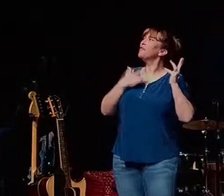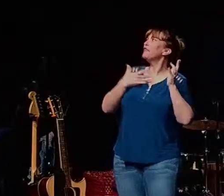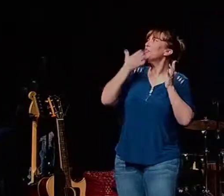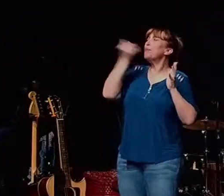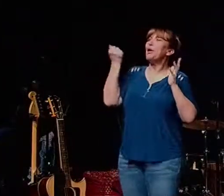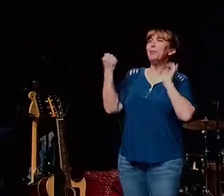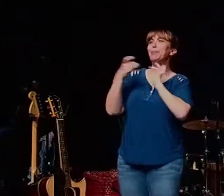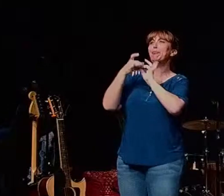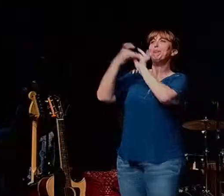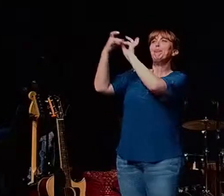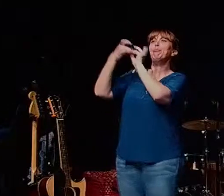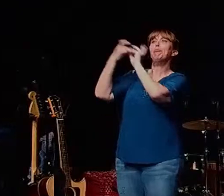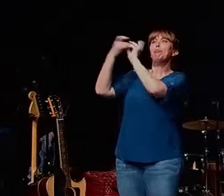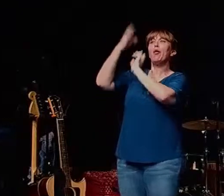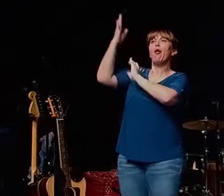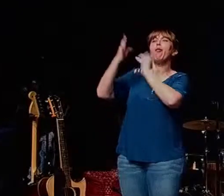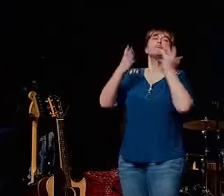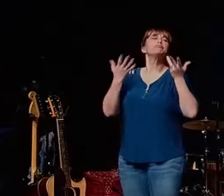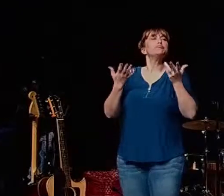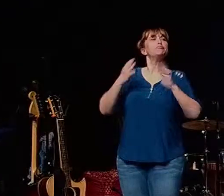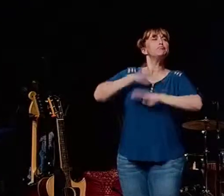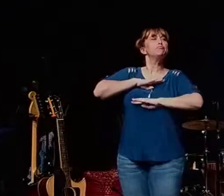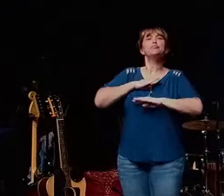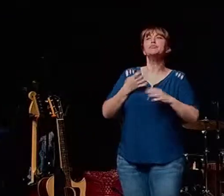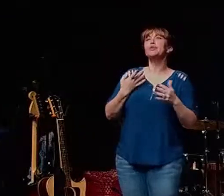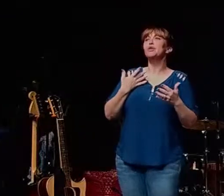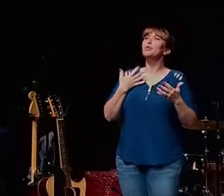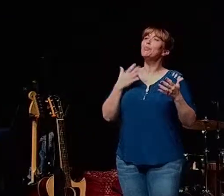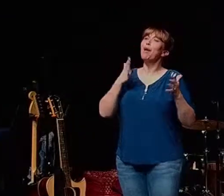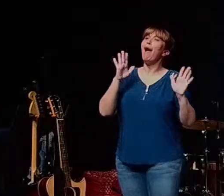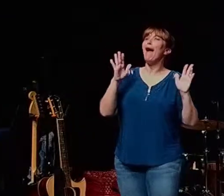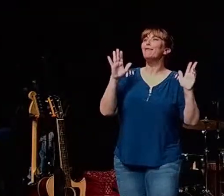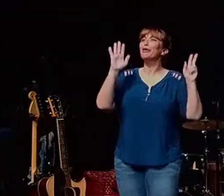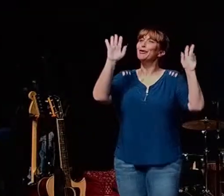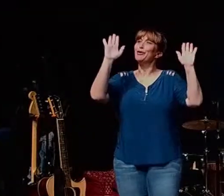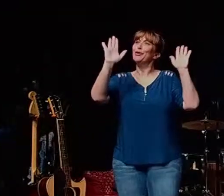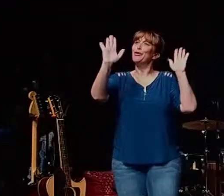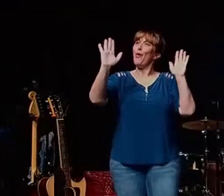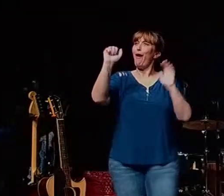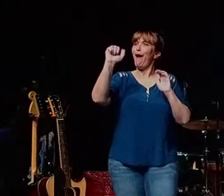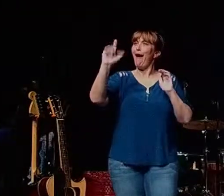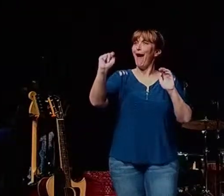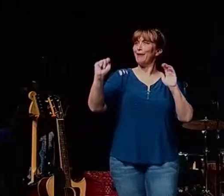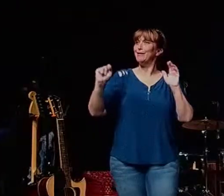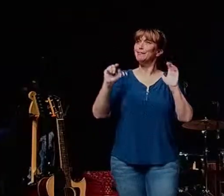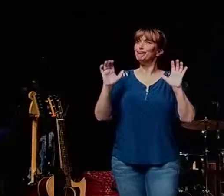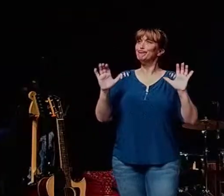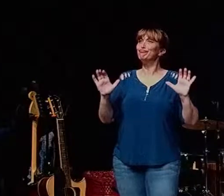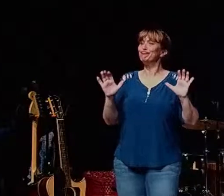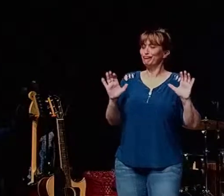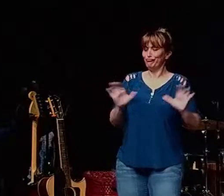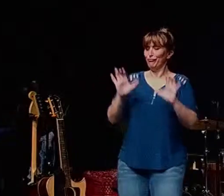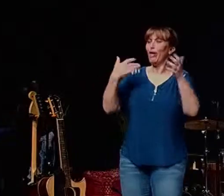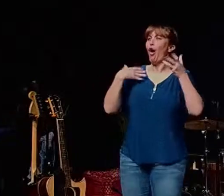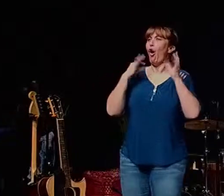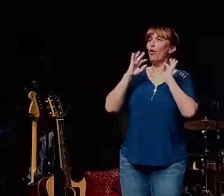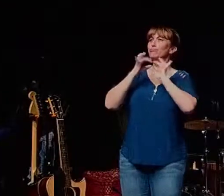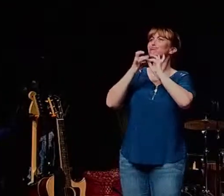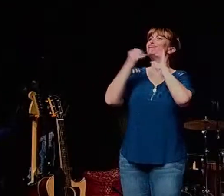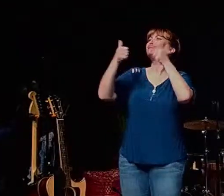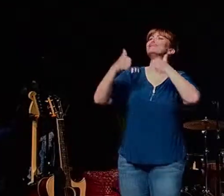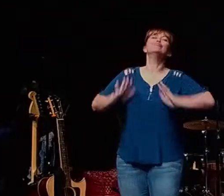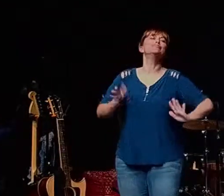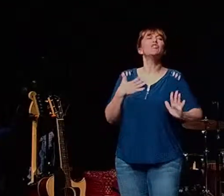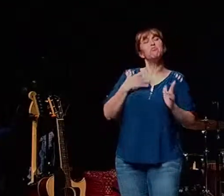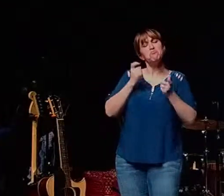about stuff and you you have your act together actually you know there's some corrections there's some tweaking to